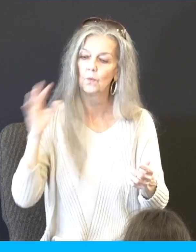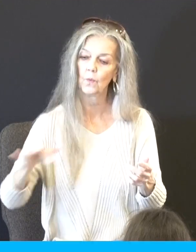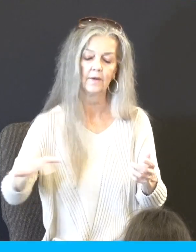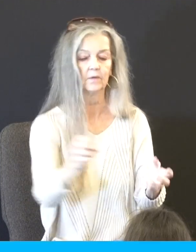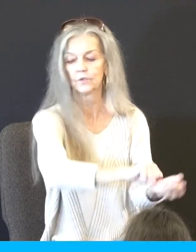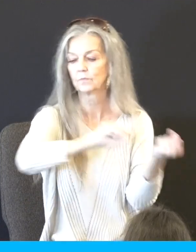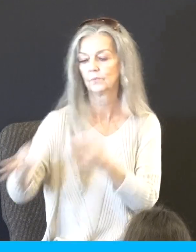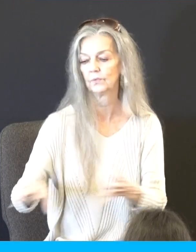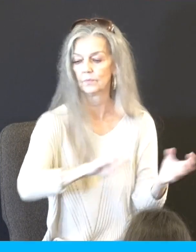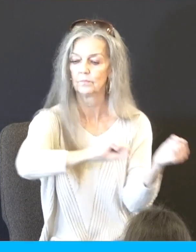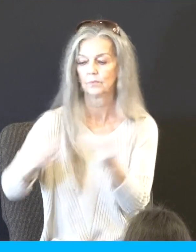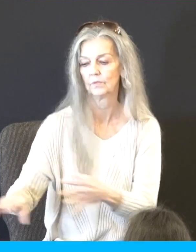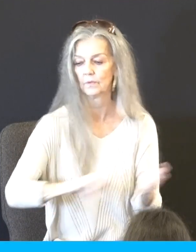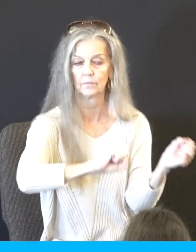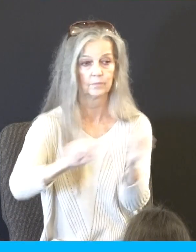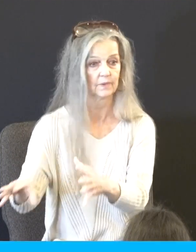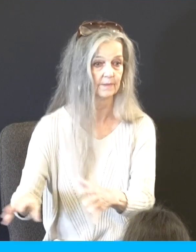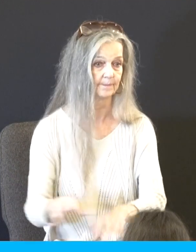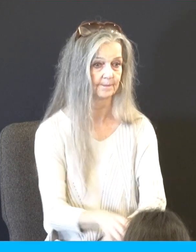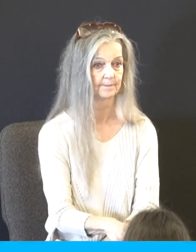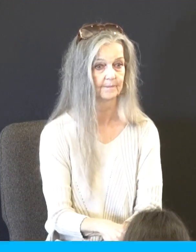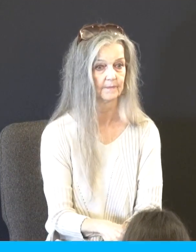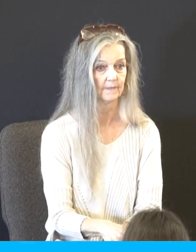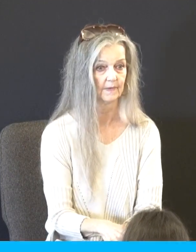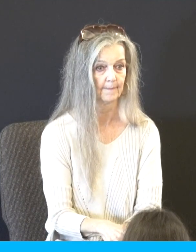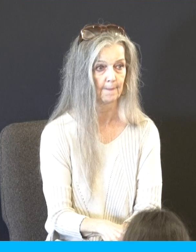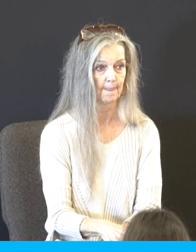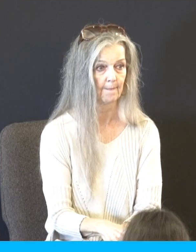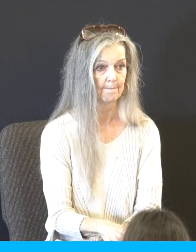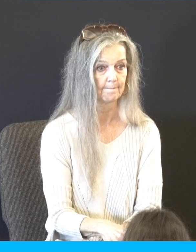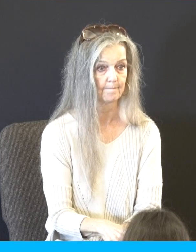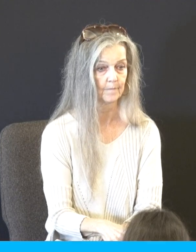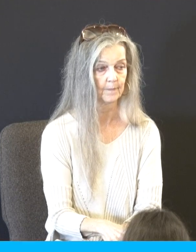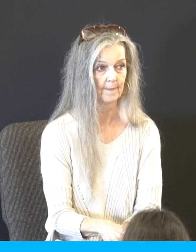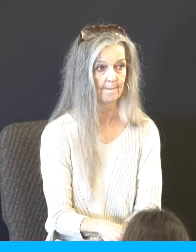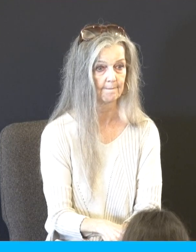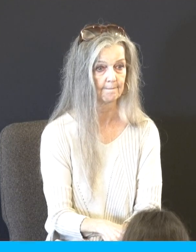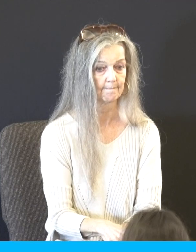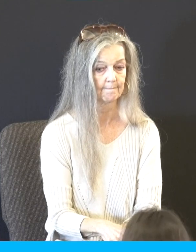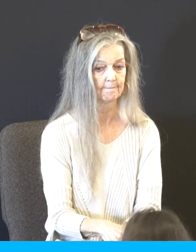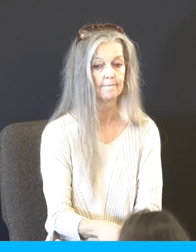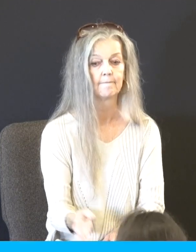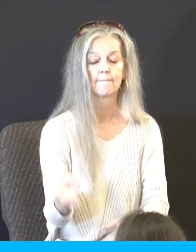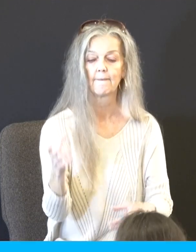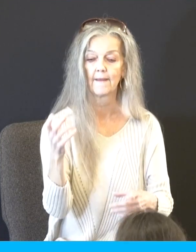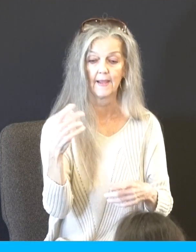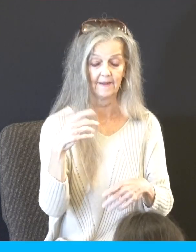-def video, you can see the stream beds. It's all there. It's all there for evidence. Straught it upon the water and made the children of Israel drink it. So